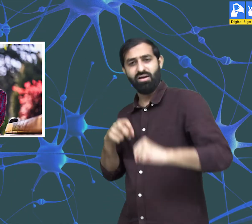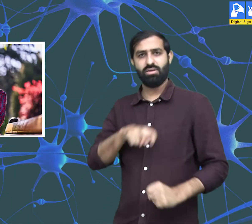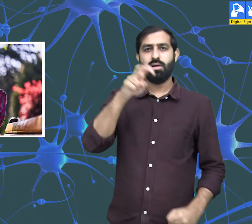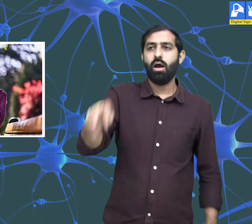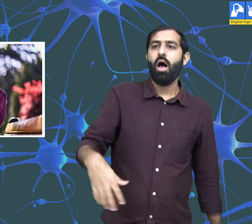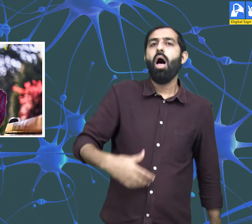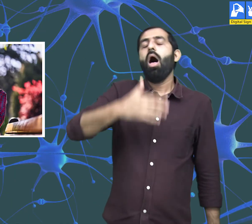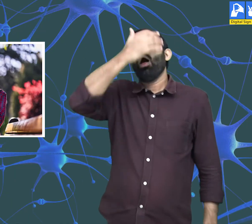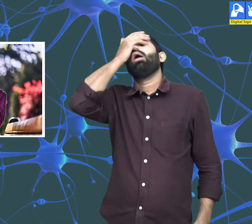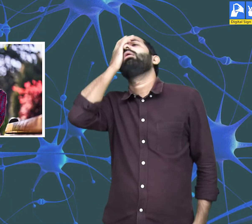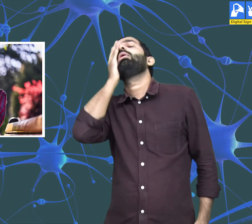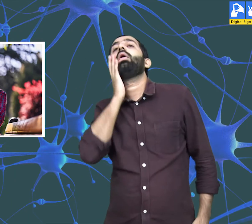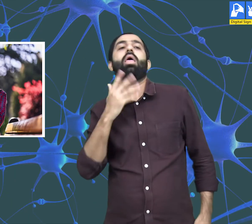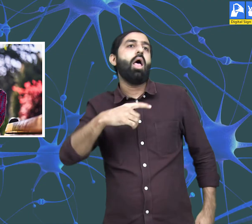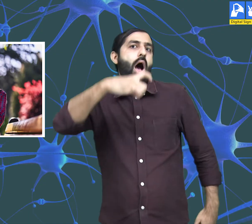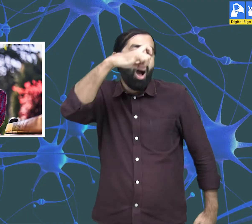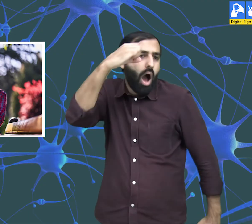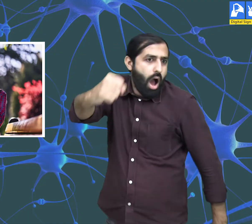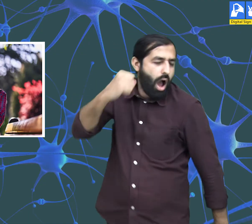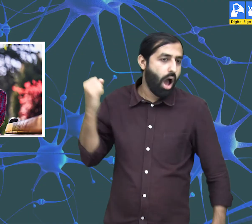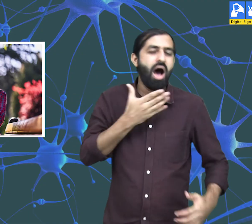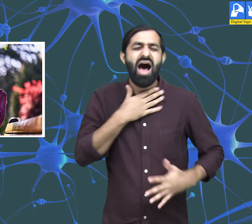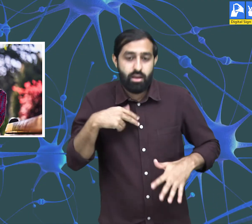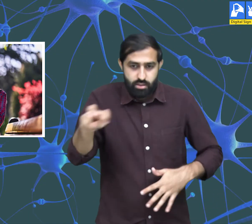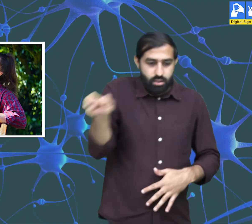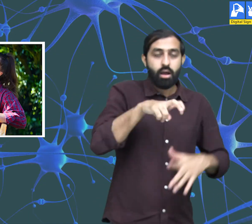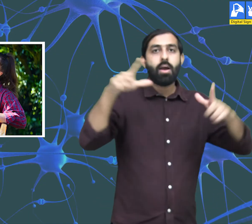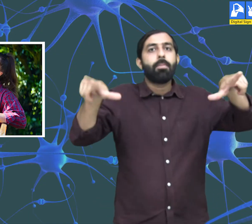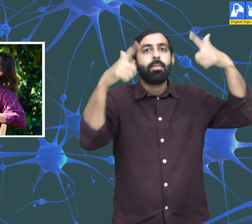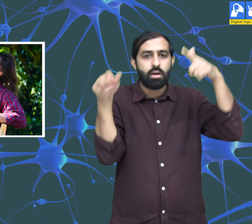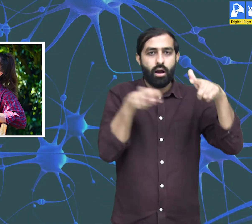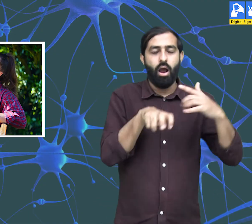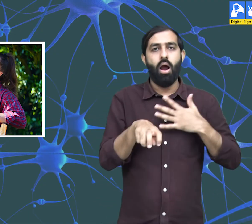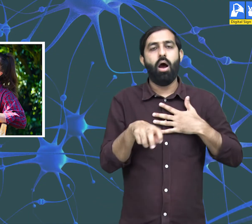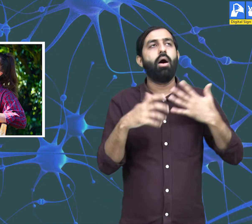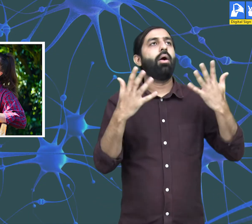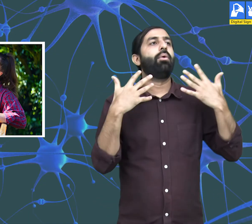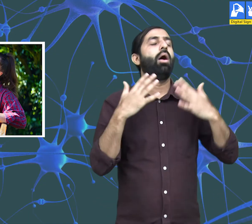We move our hand away from an object that is hot.